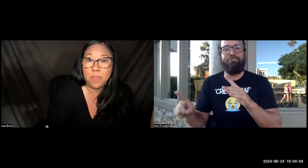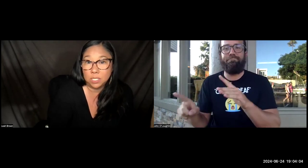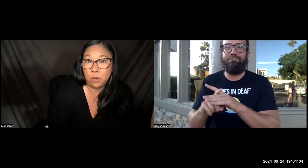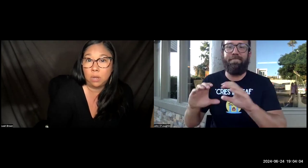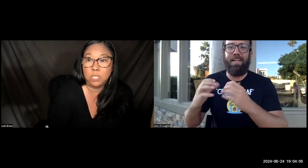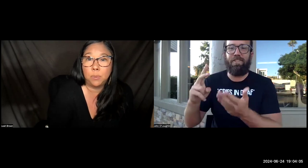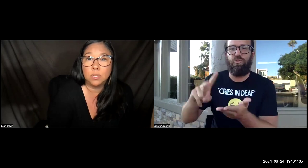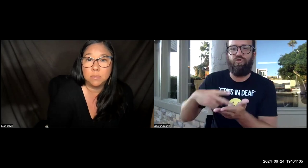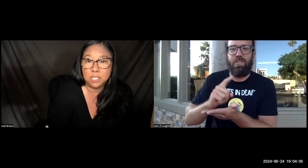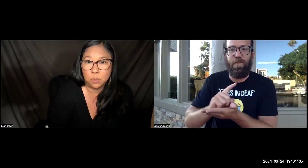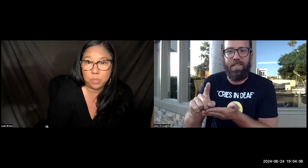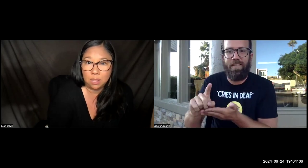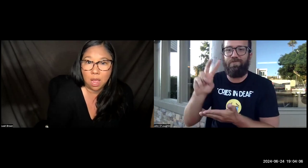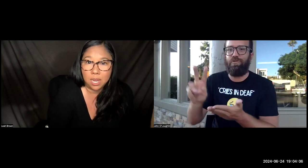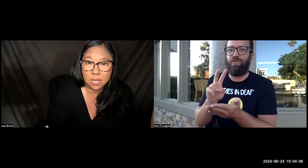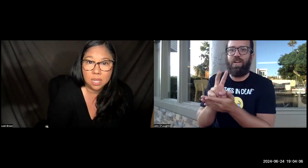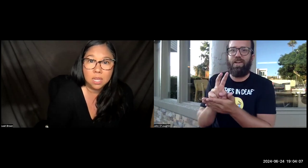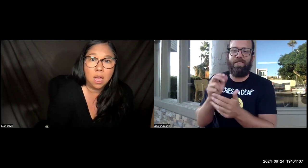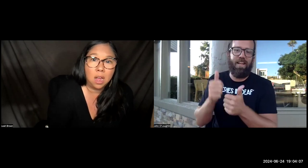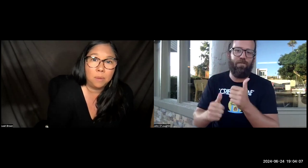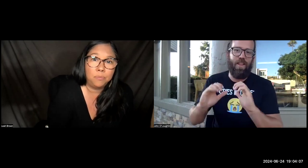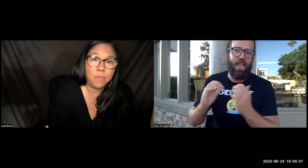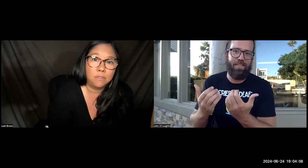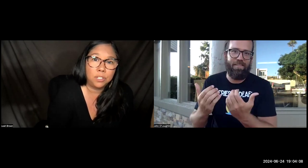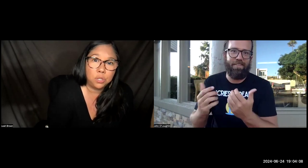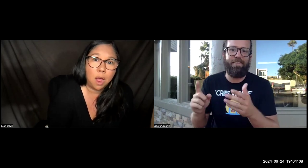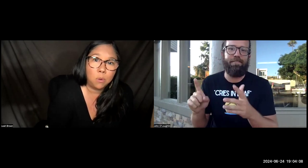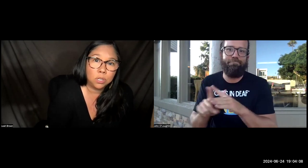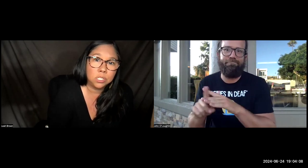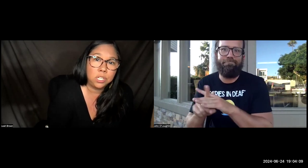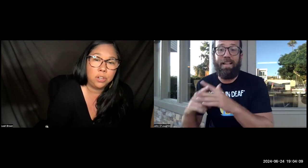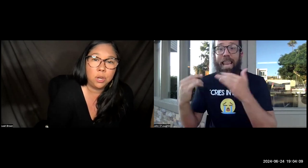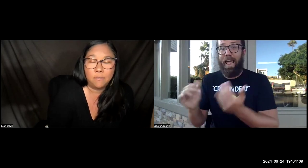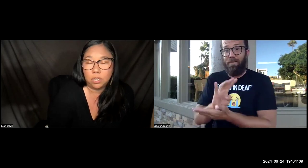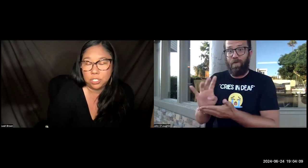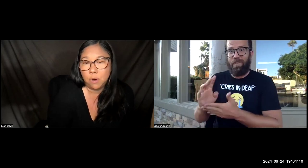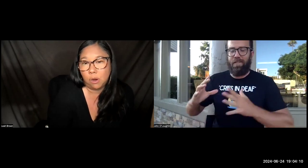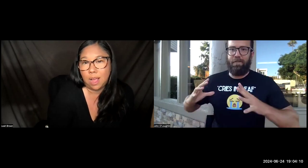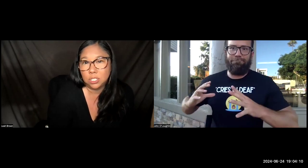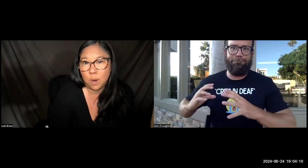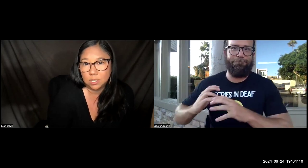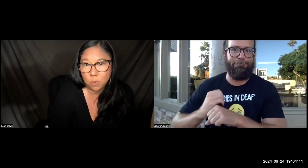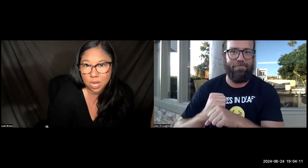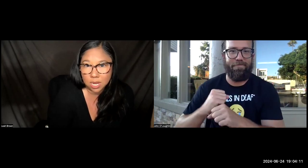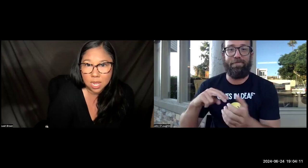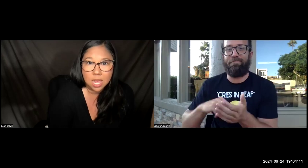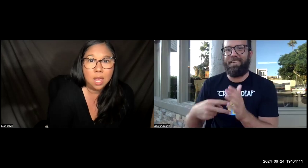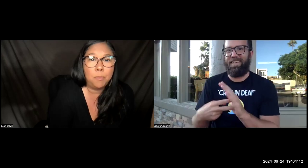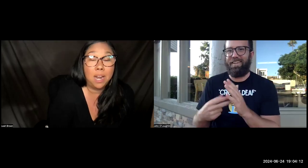that's what a typical semester would be like. Um, every two hours, you know, you'd have a two hour class twice a week, but